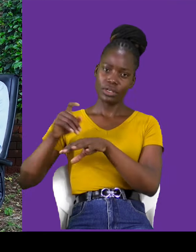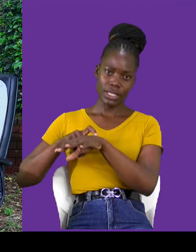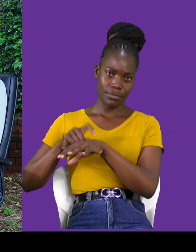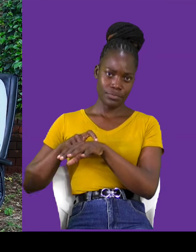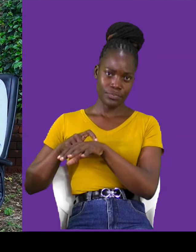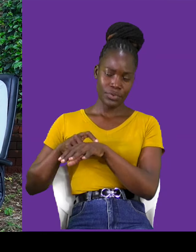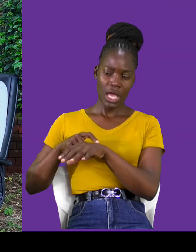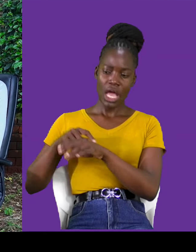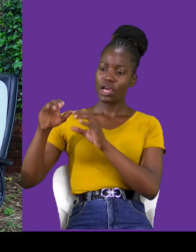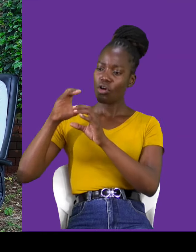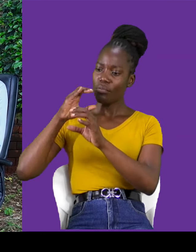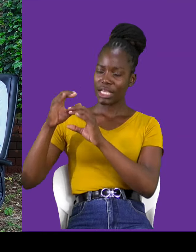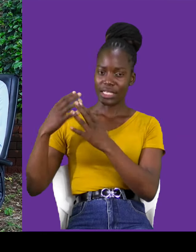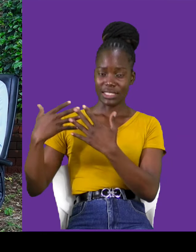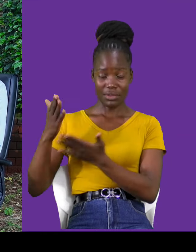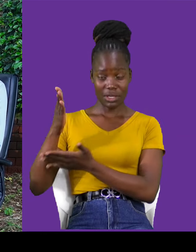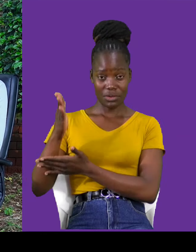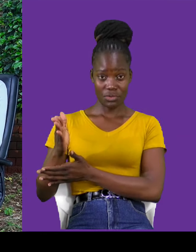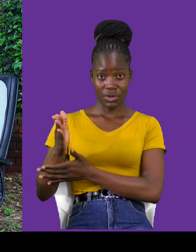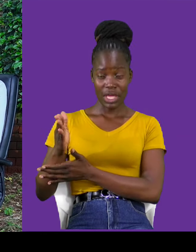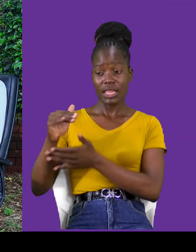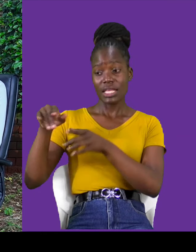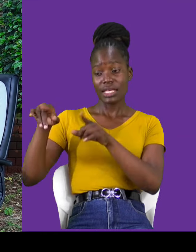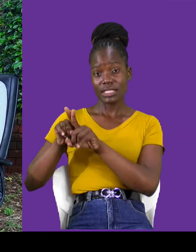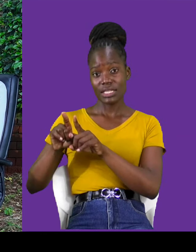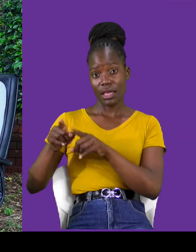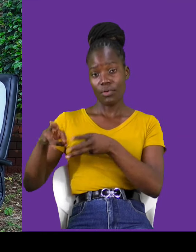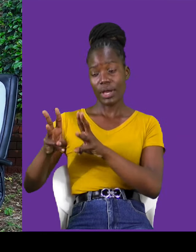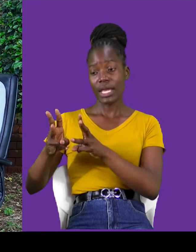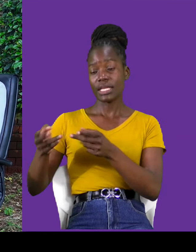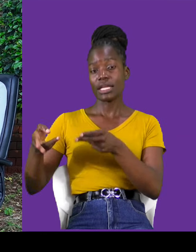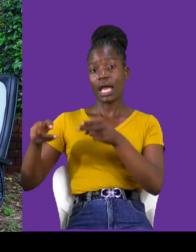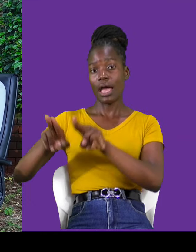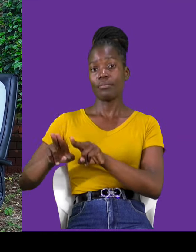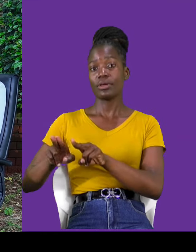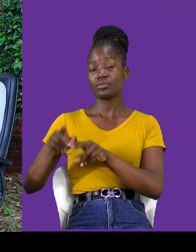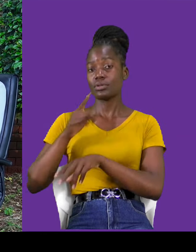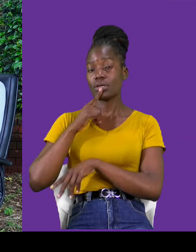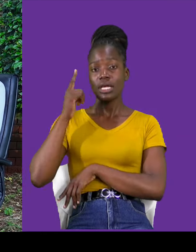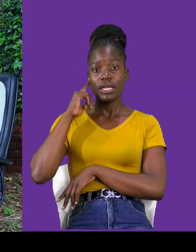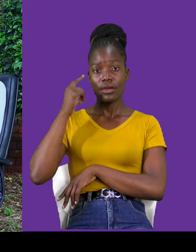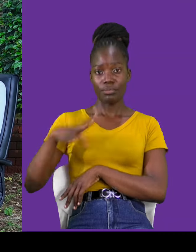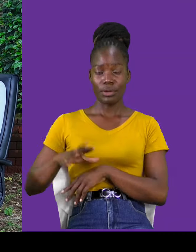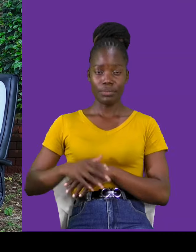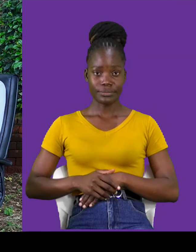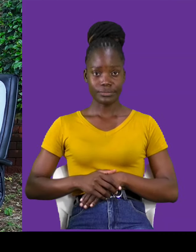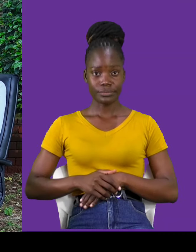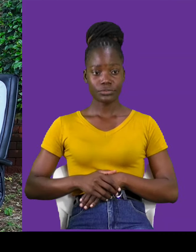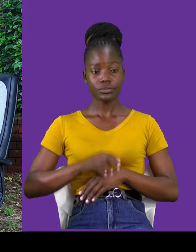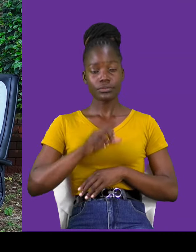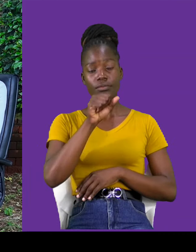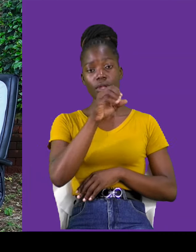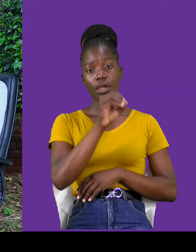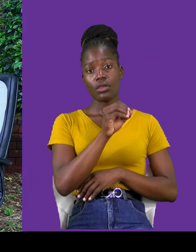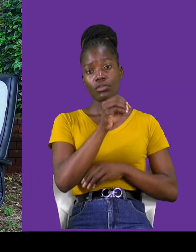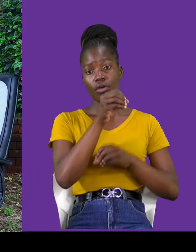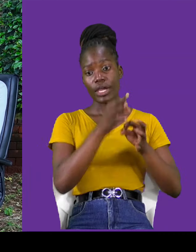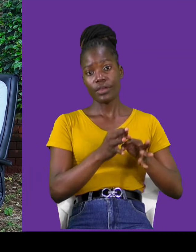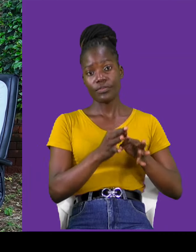communicates something, the same, same way it happens to the deaf people. Okay, so, if I'm dealing with a hearing individual, the moment